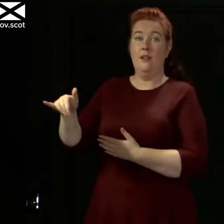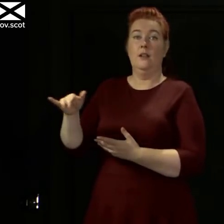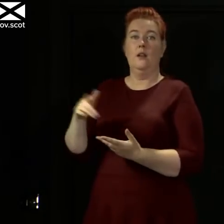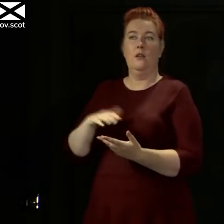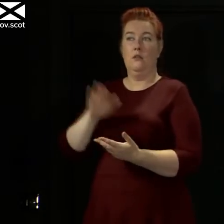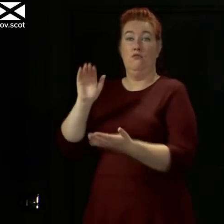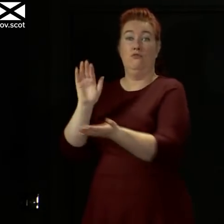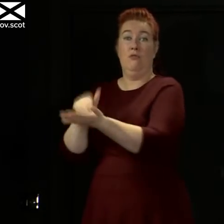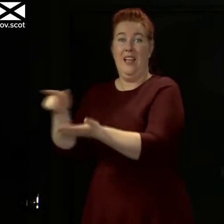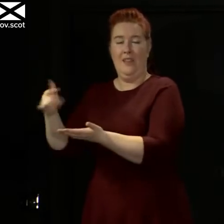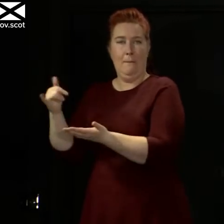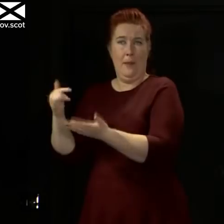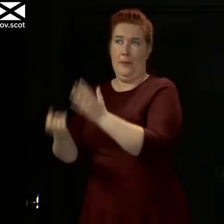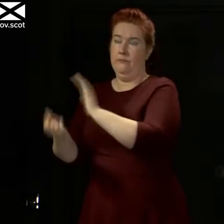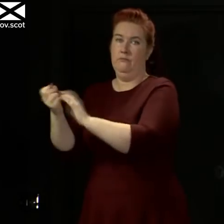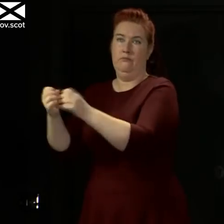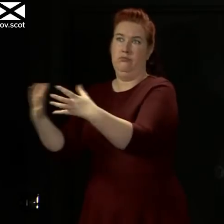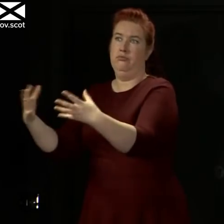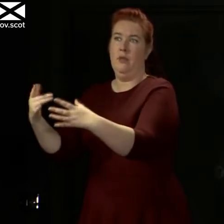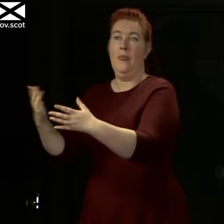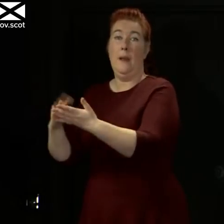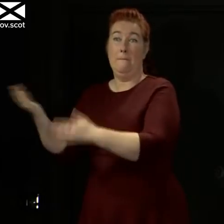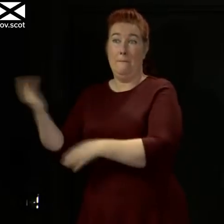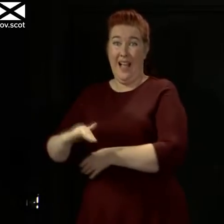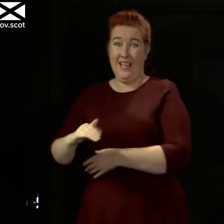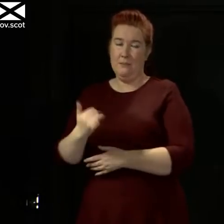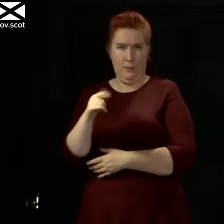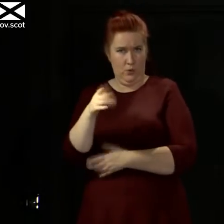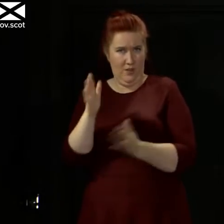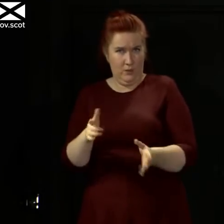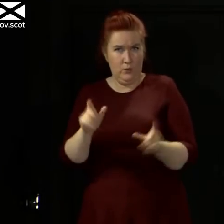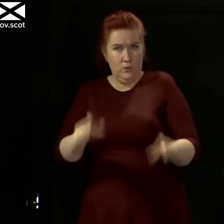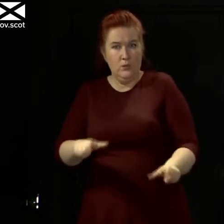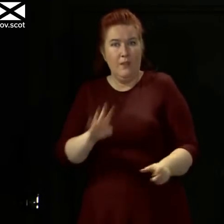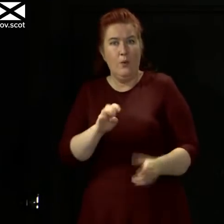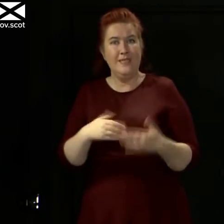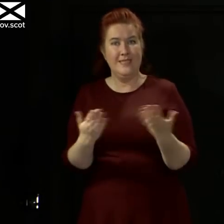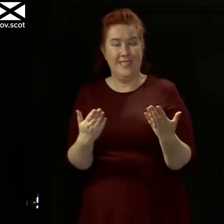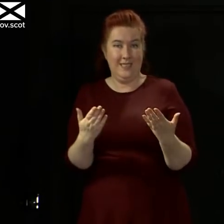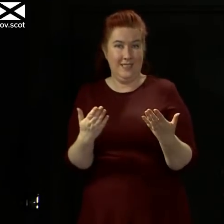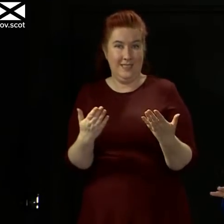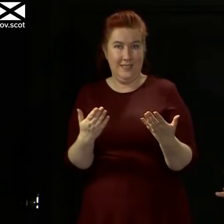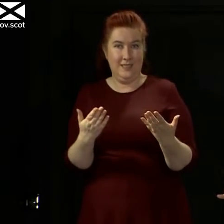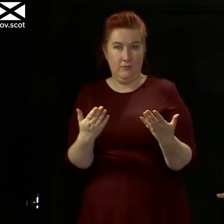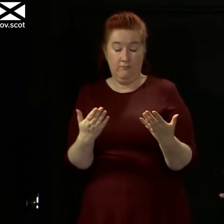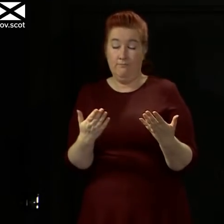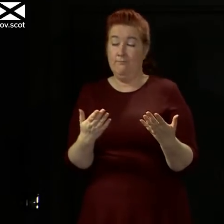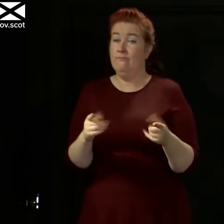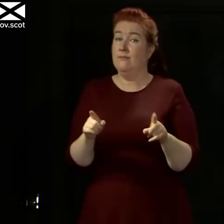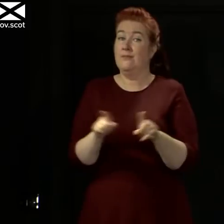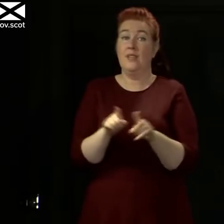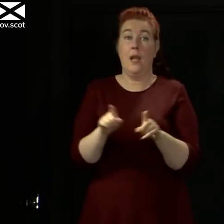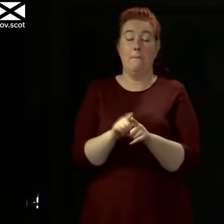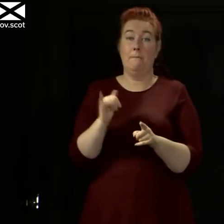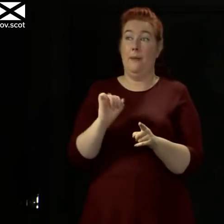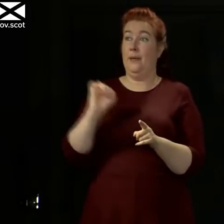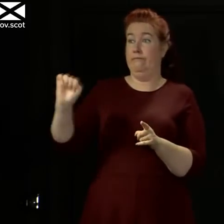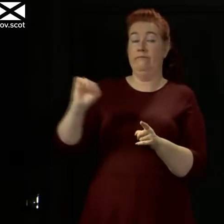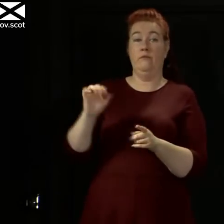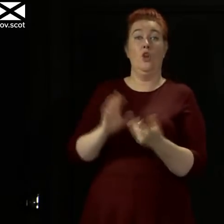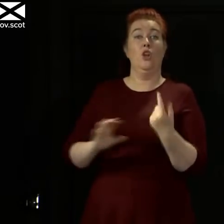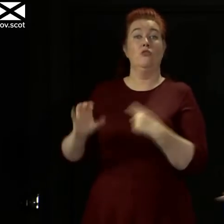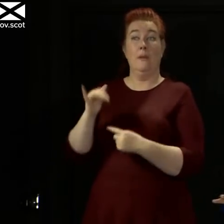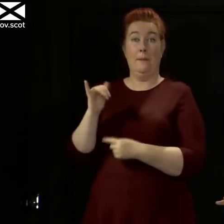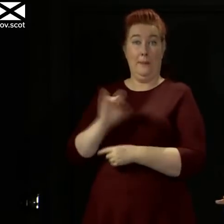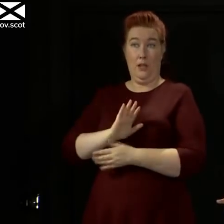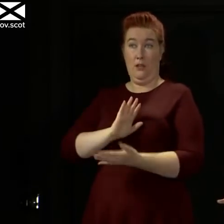still be exempt from quarantine when you come back. Nor can you have certainty that the rules and regulations within the country you are going